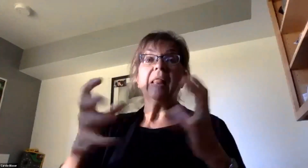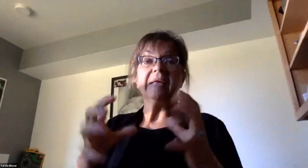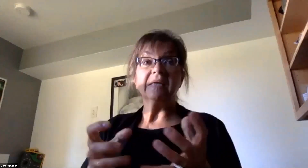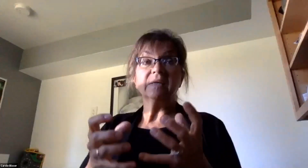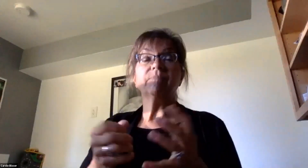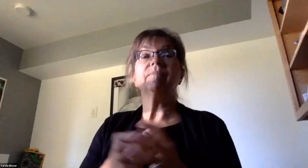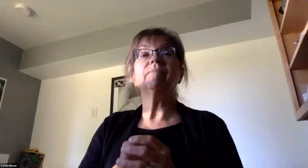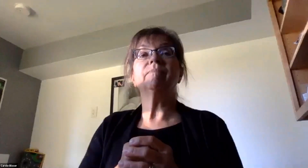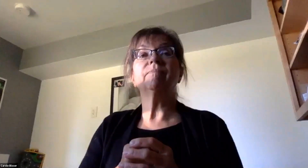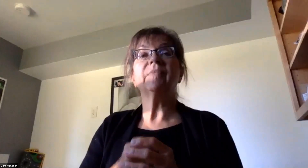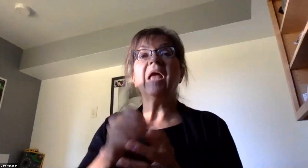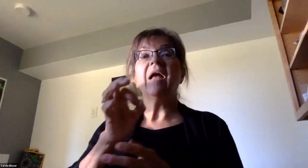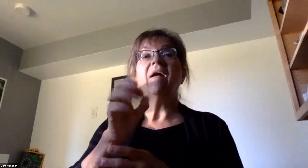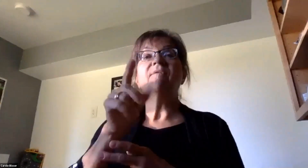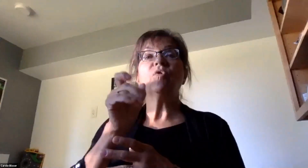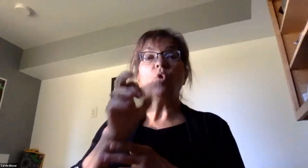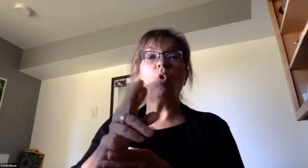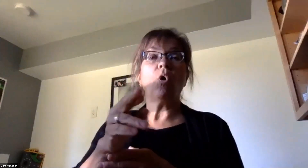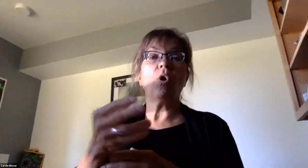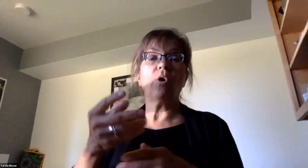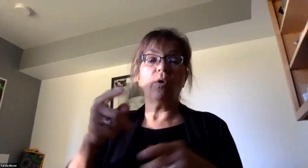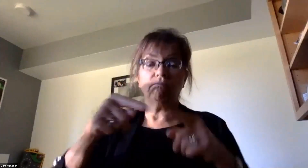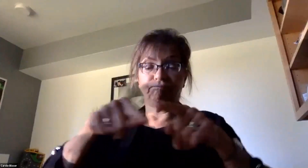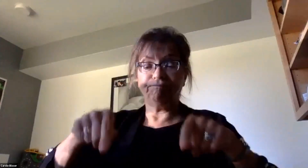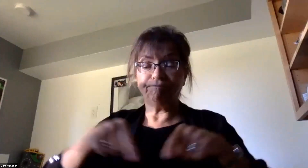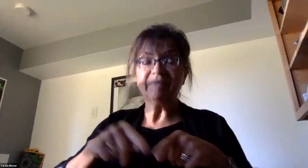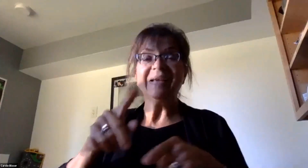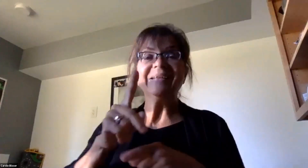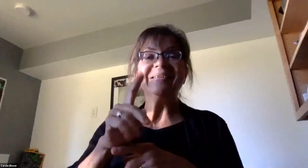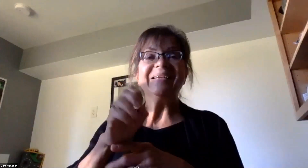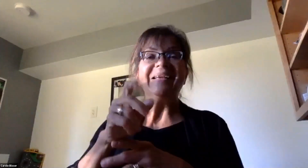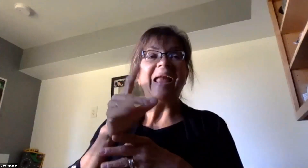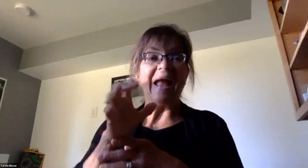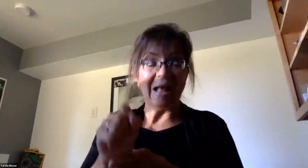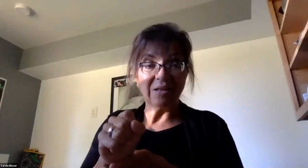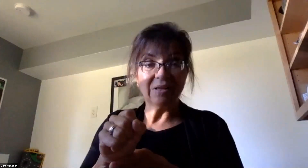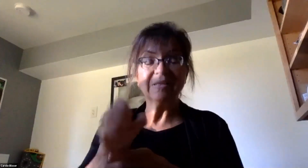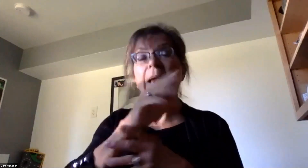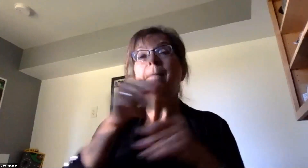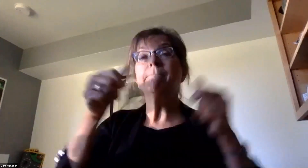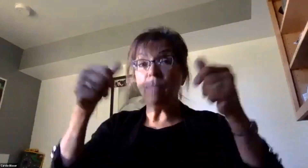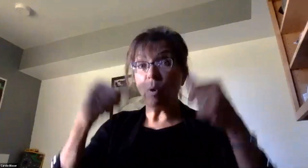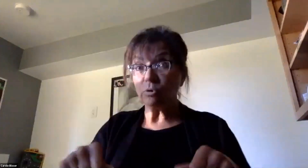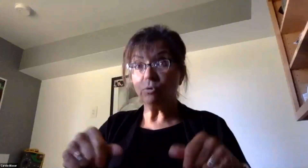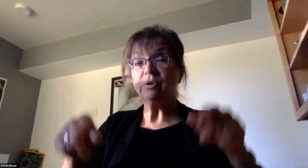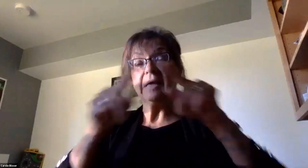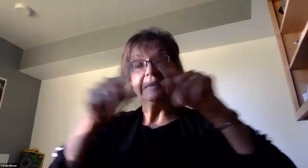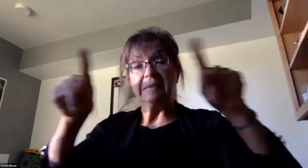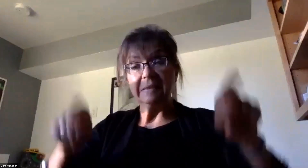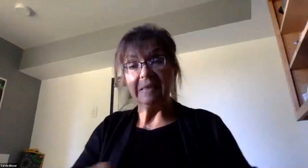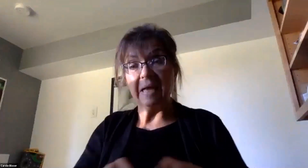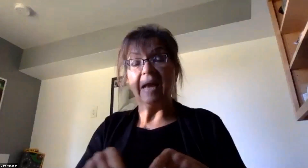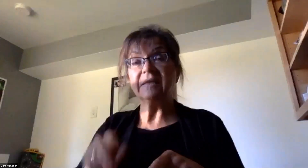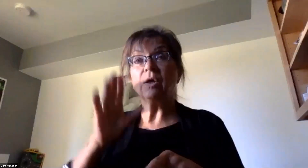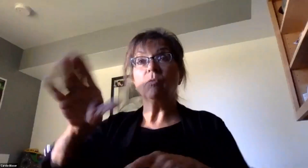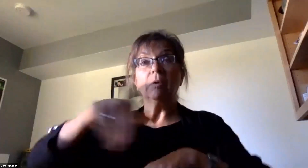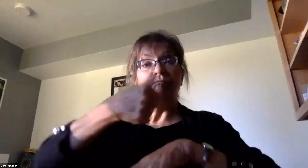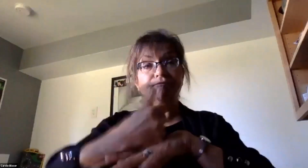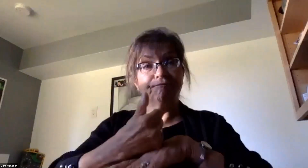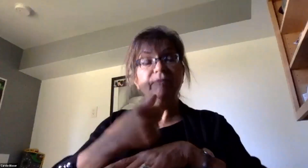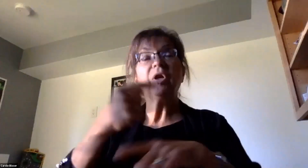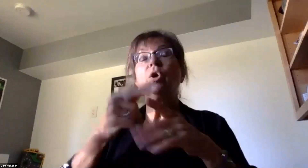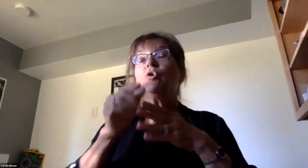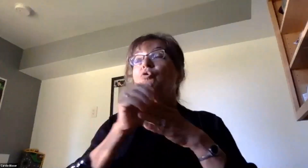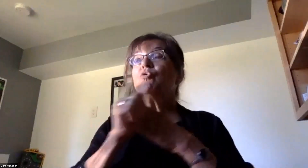Floor decals with arrows, bright tape, and distance reminders along with posters and signage will be placed throughout our buildings to guide